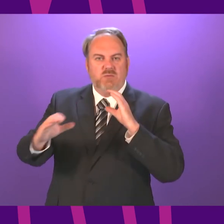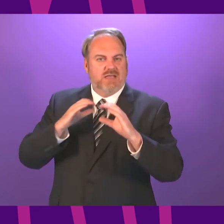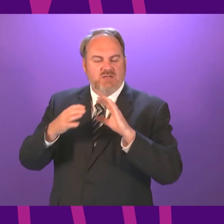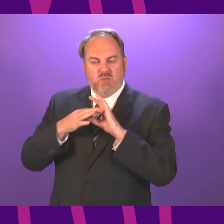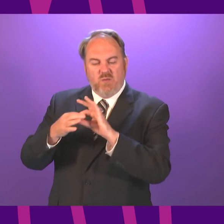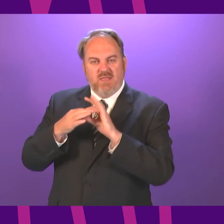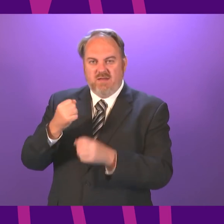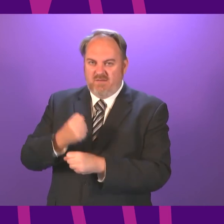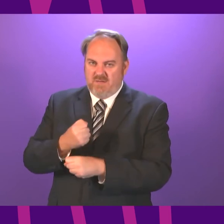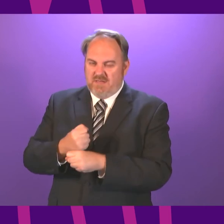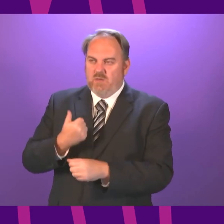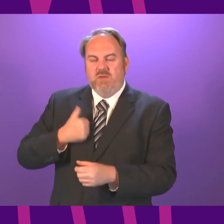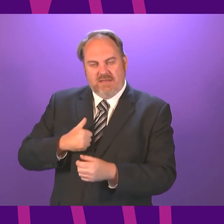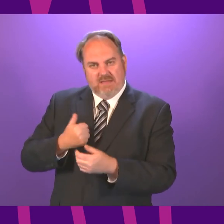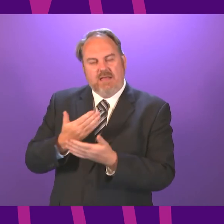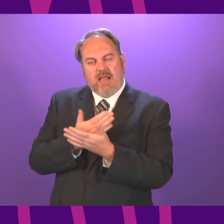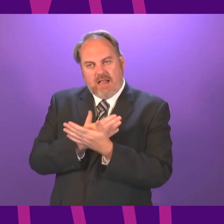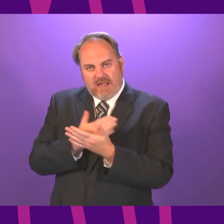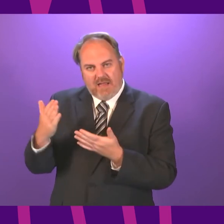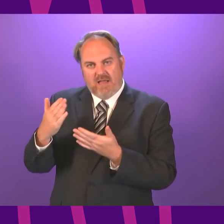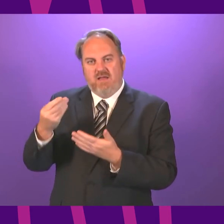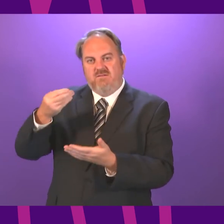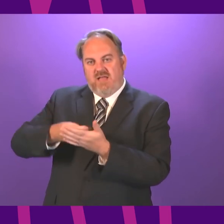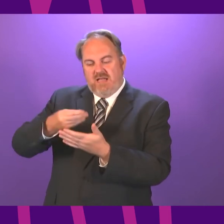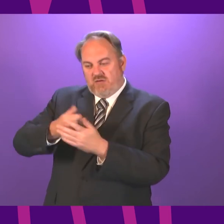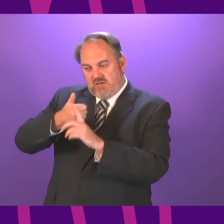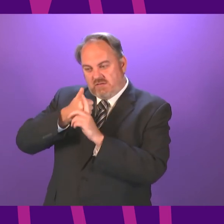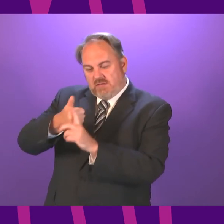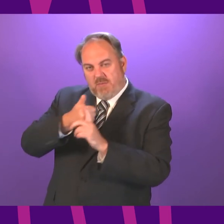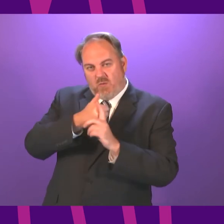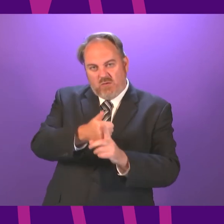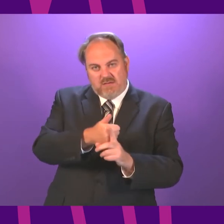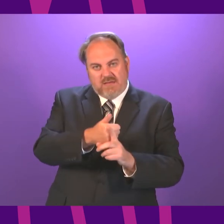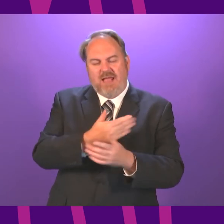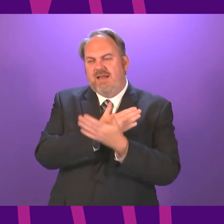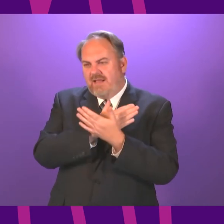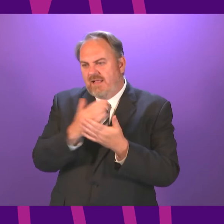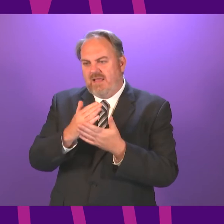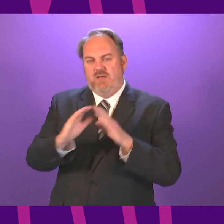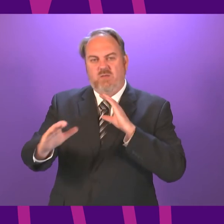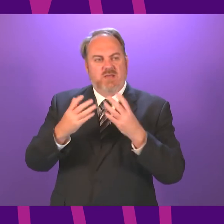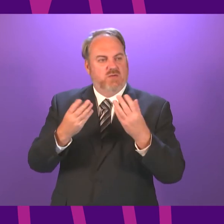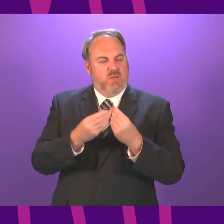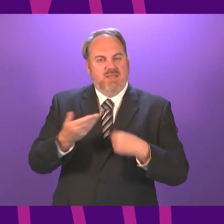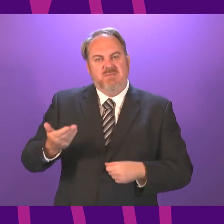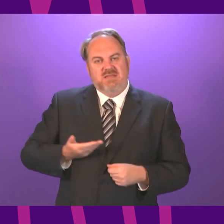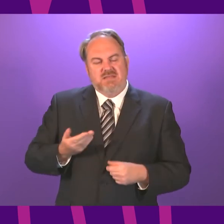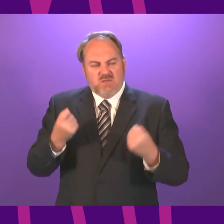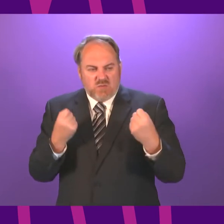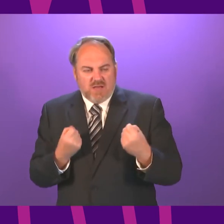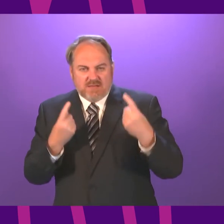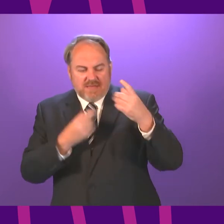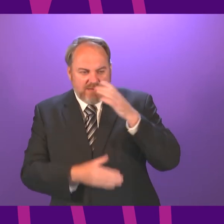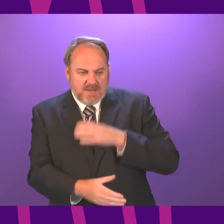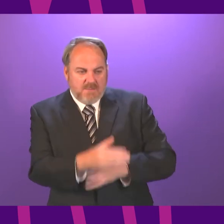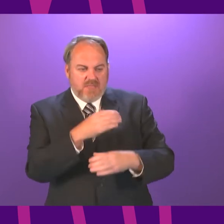Can we have much clearer financial support protocols and much clearer communication with those sectors to recognise the specific challenges they face so we can